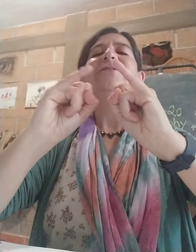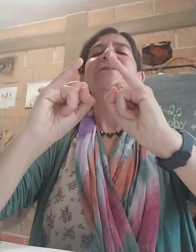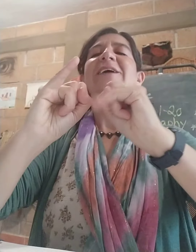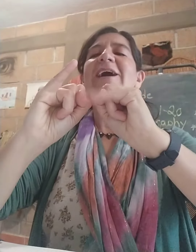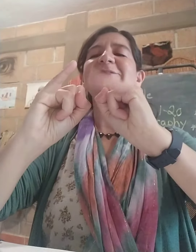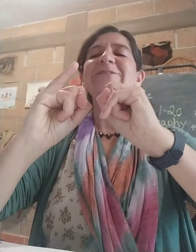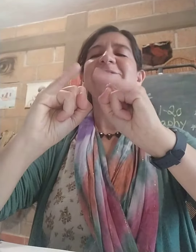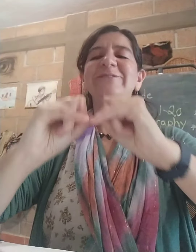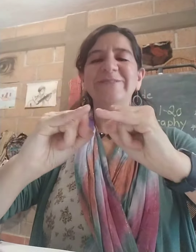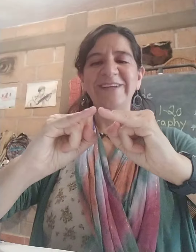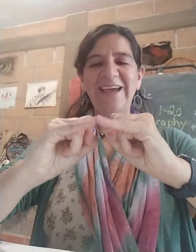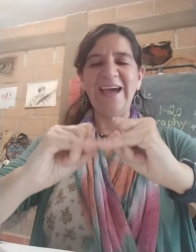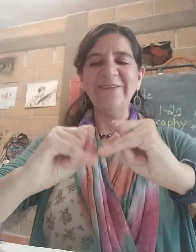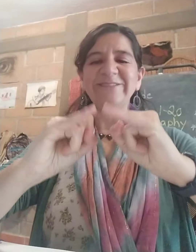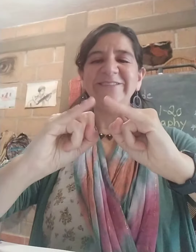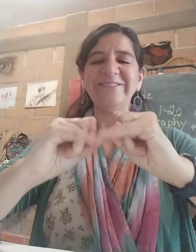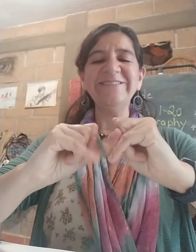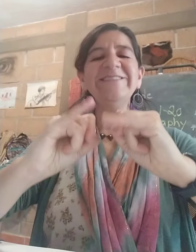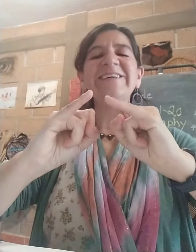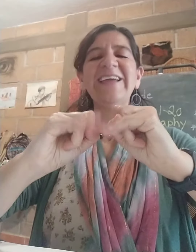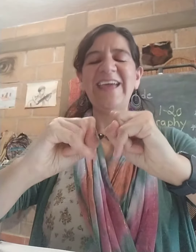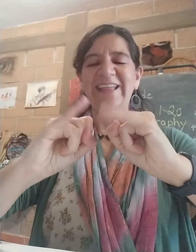do? How do you do? How do you do again?